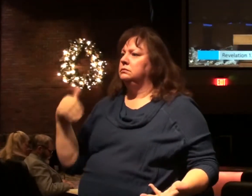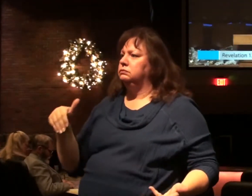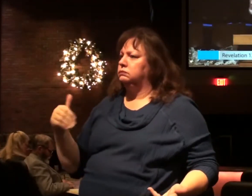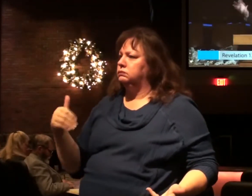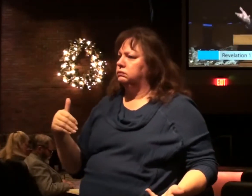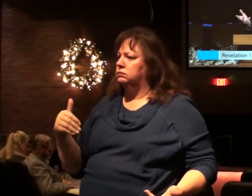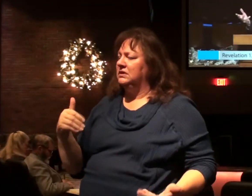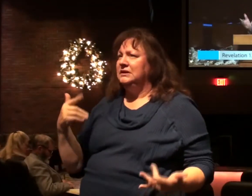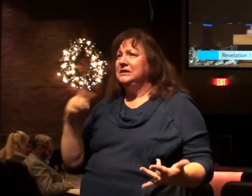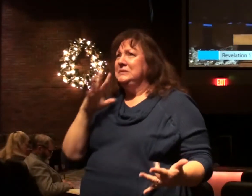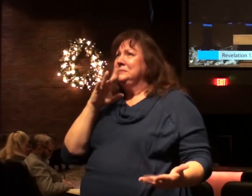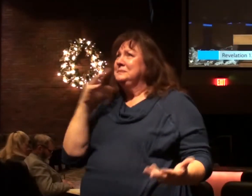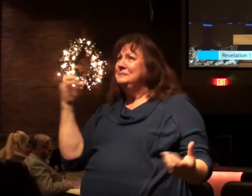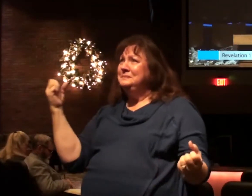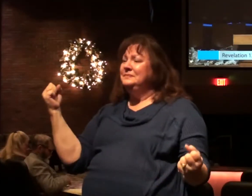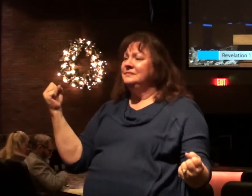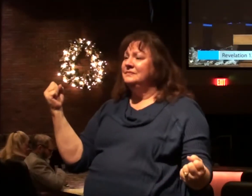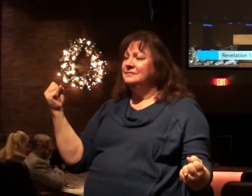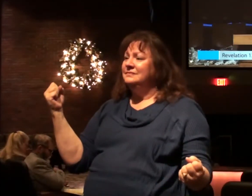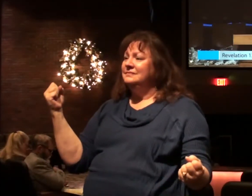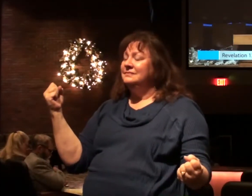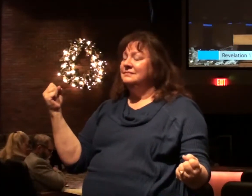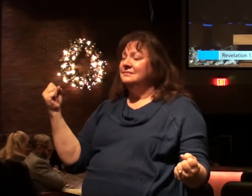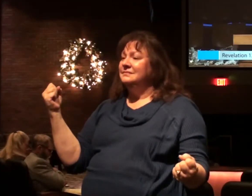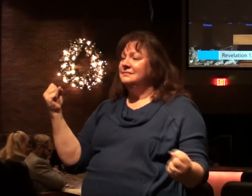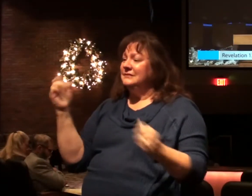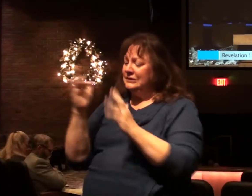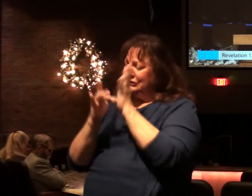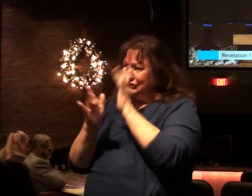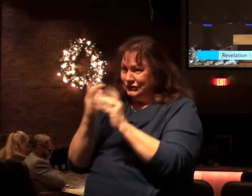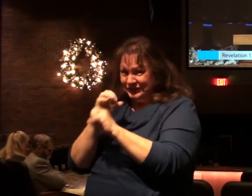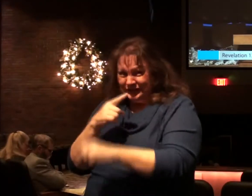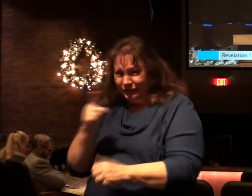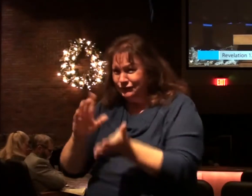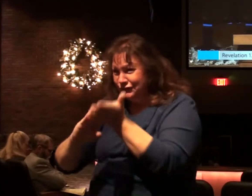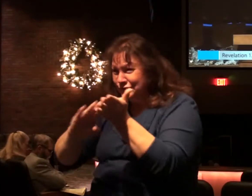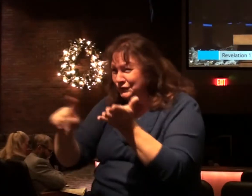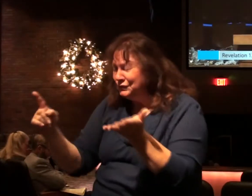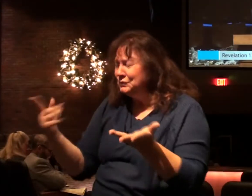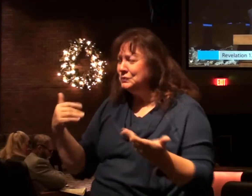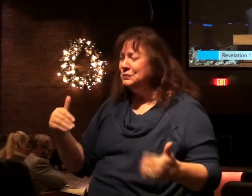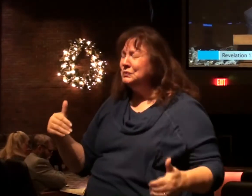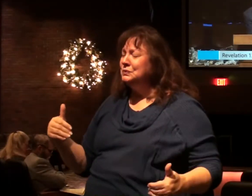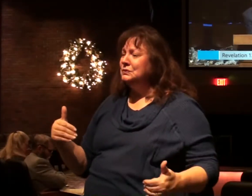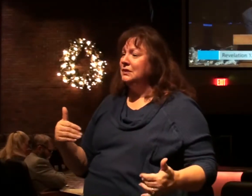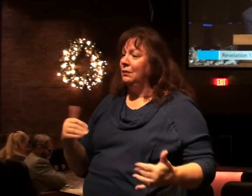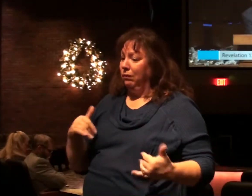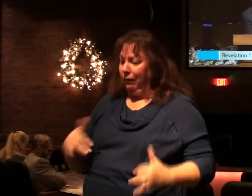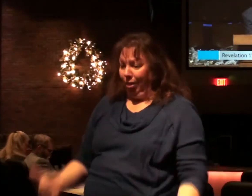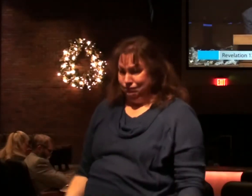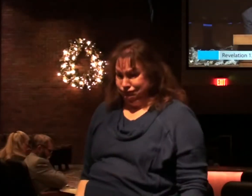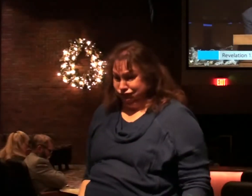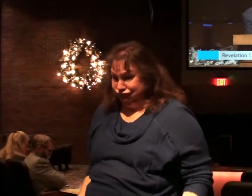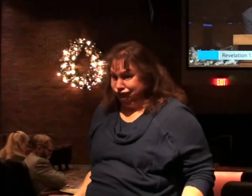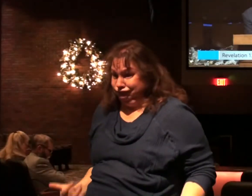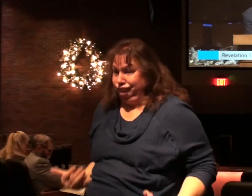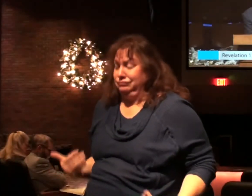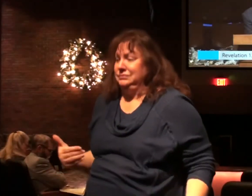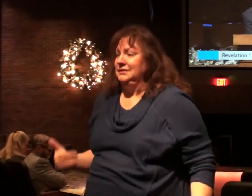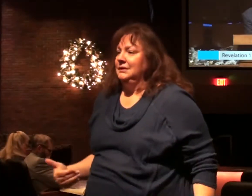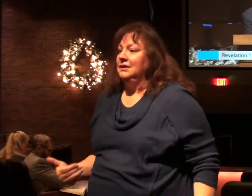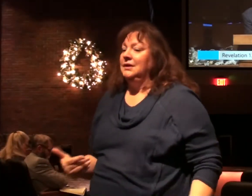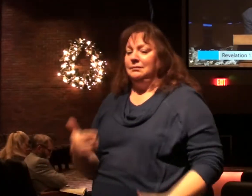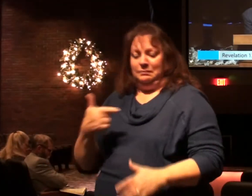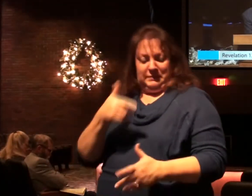Speaking out while their voice would still be heard. That's part of what he's saying. And now you connect. He accuses them